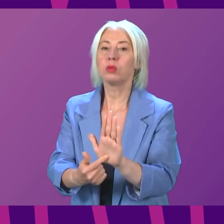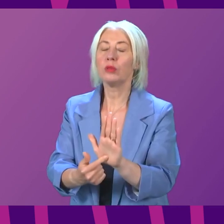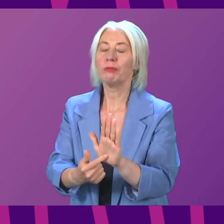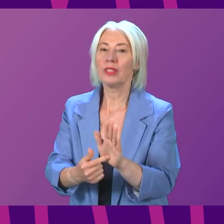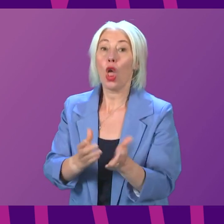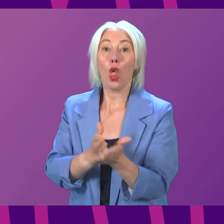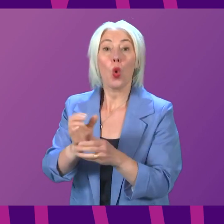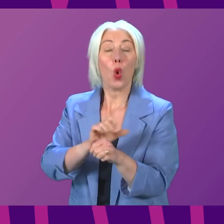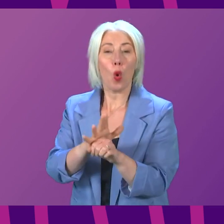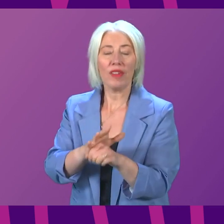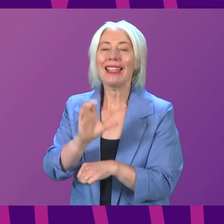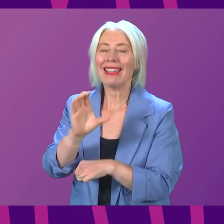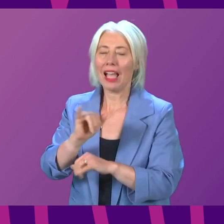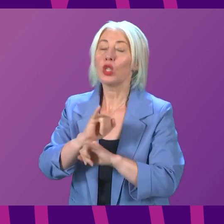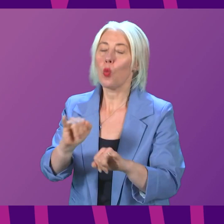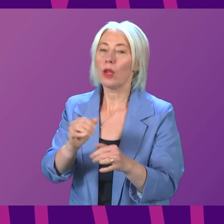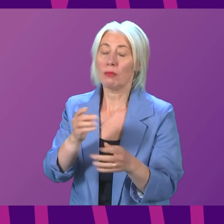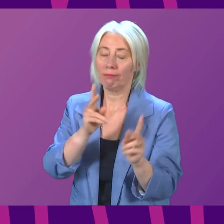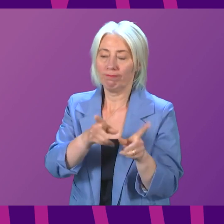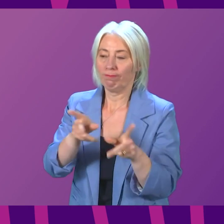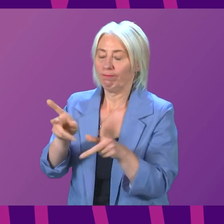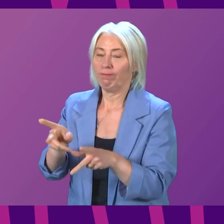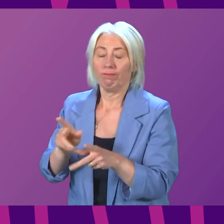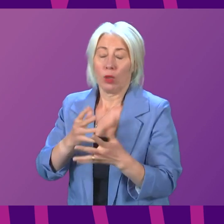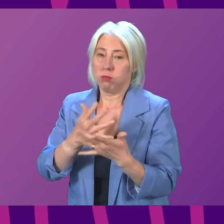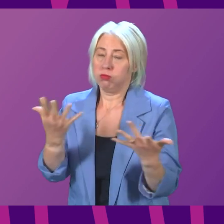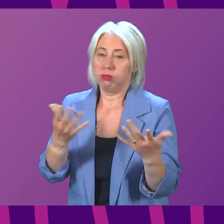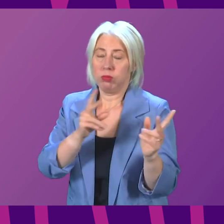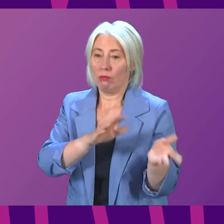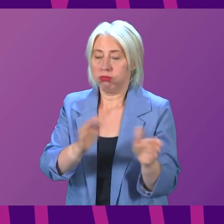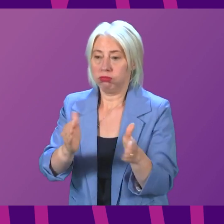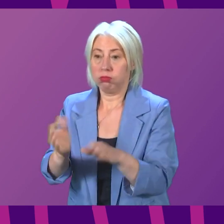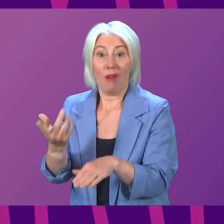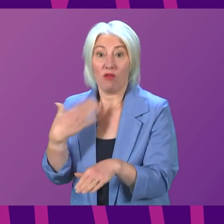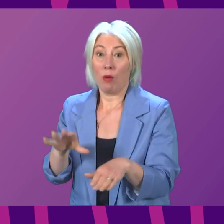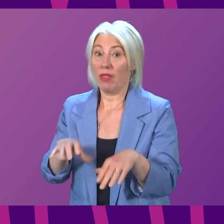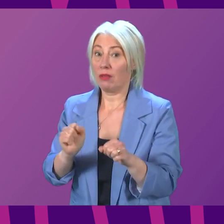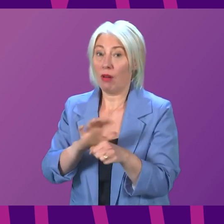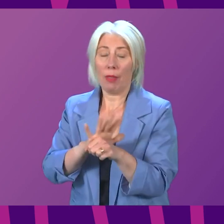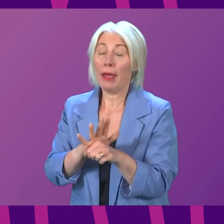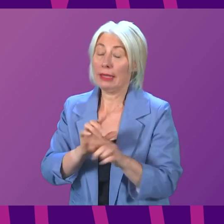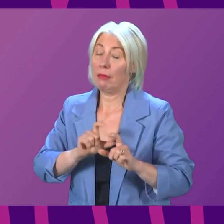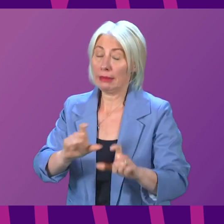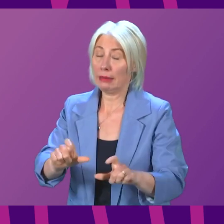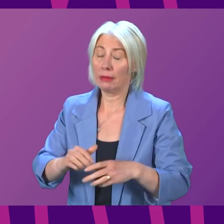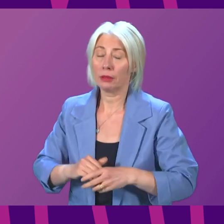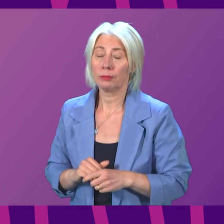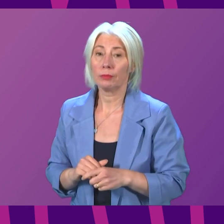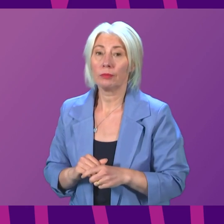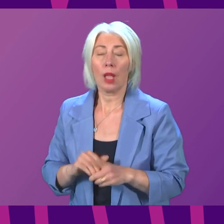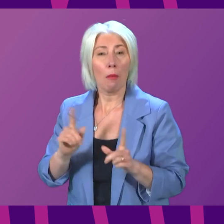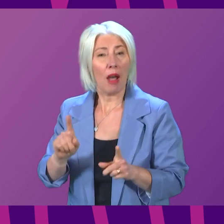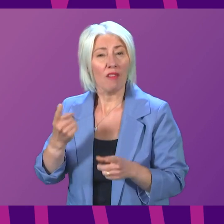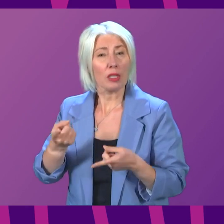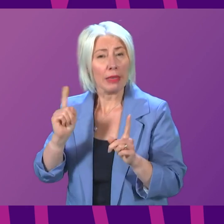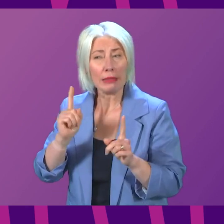Scotland's biggest killer. With over 36,000 Scots dying of cancer since the start of the pandemic in March 2020. But can the First